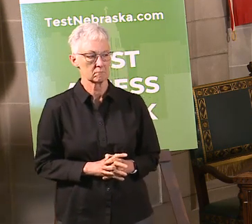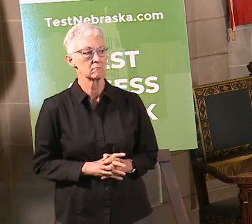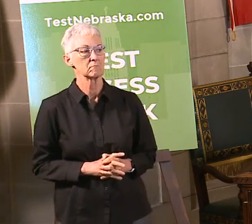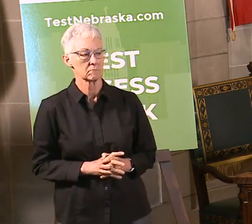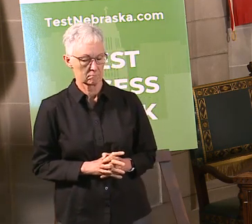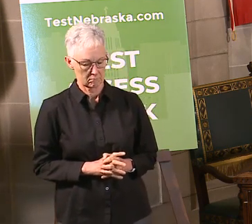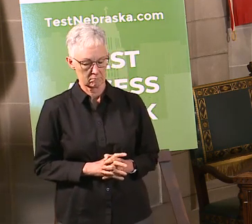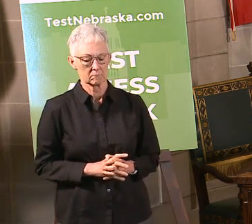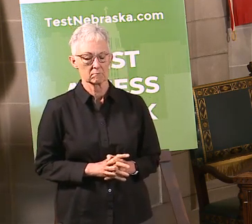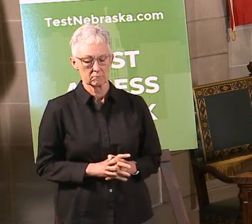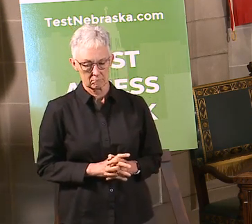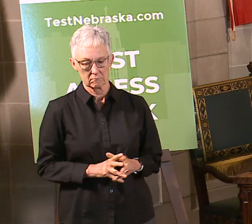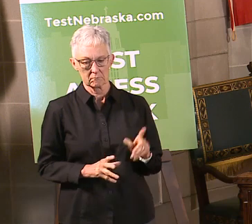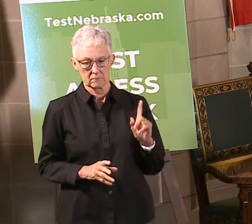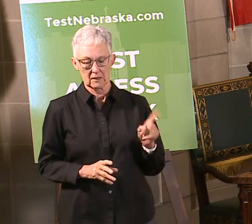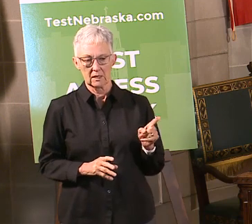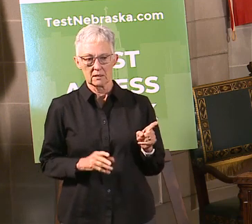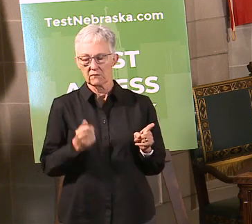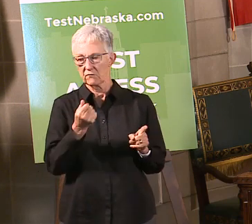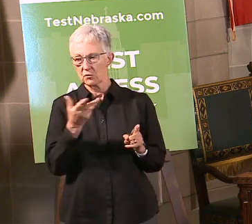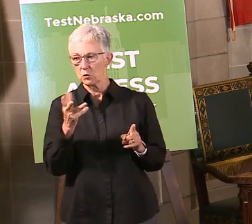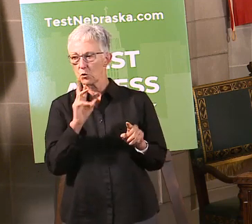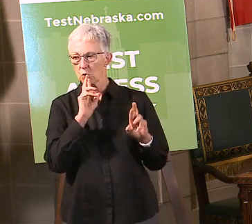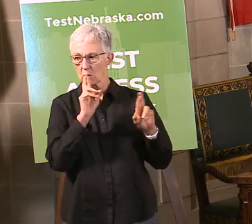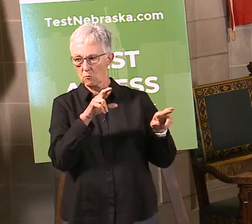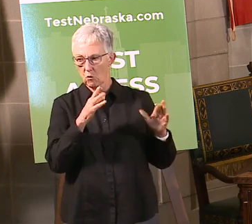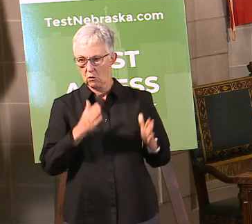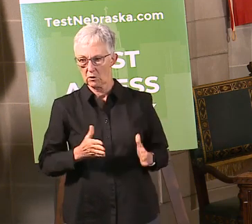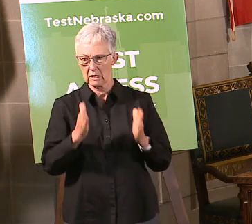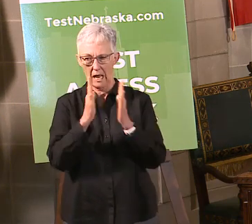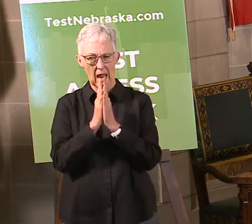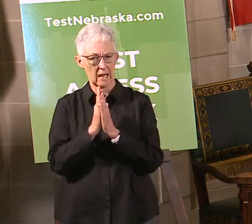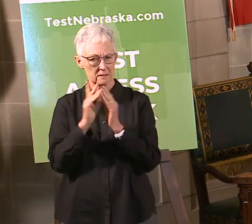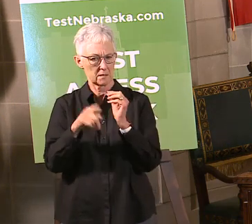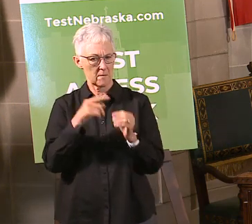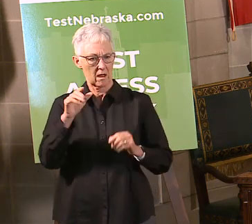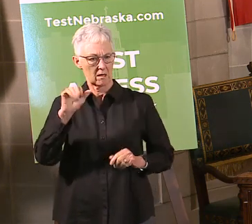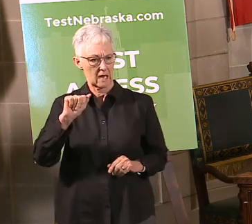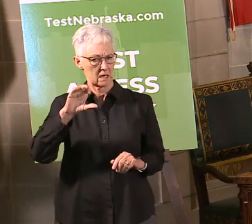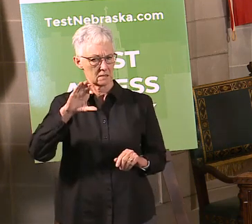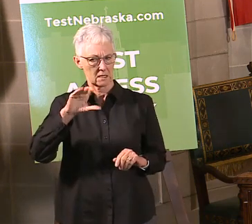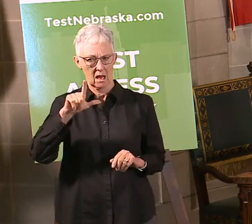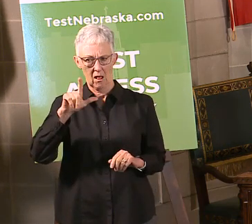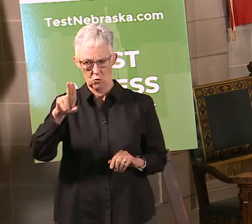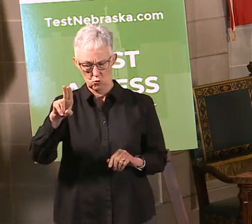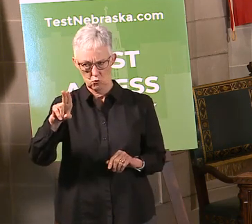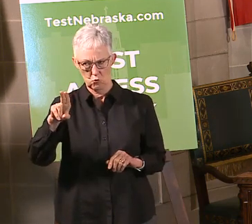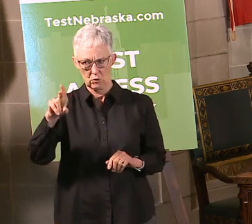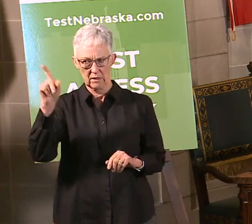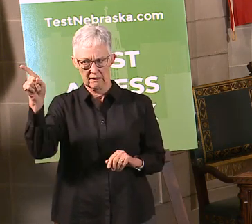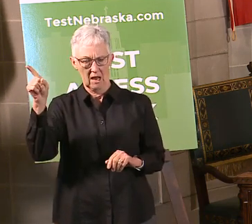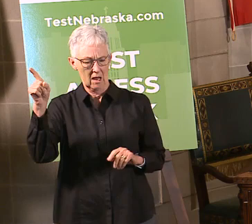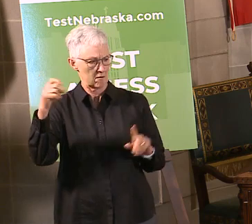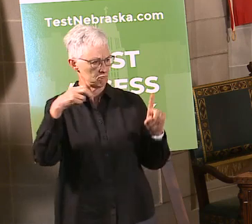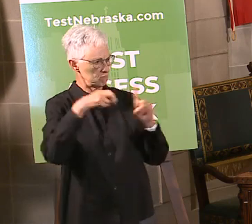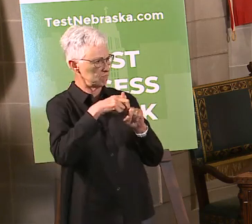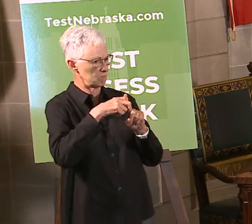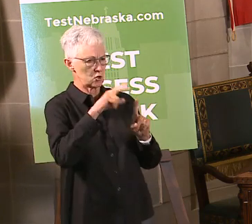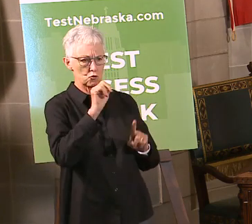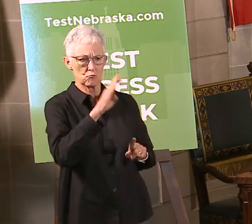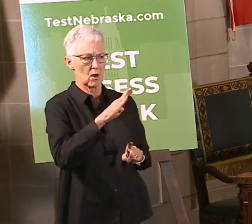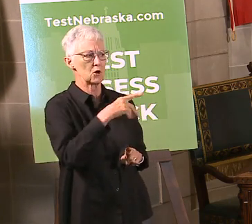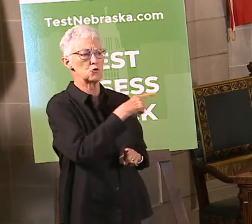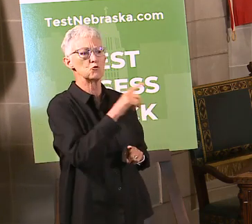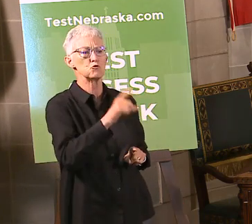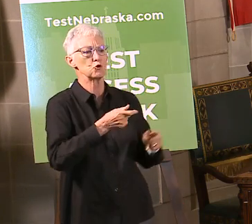So a couple of reporters asked about ACLU. and calling on Nebraska to regulate the food processing industry.